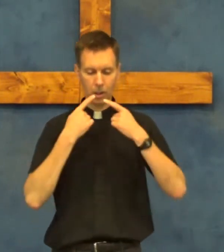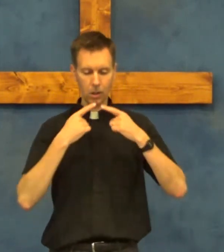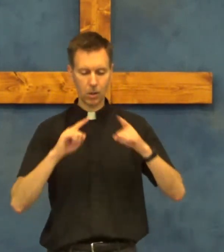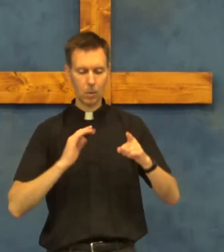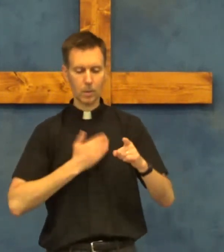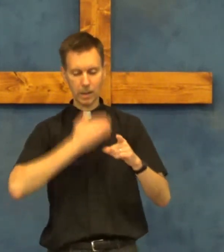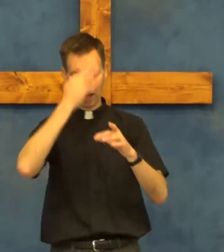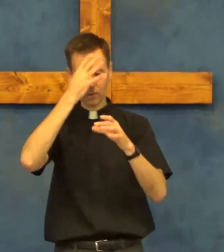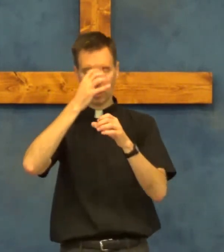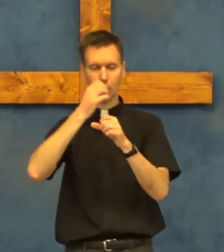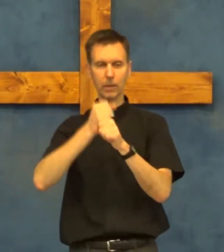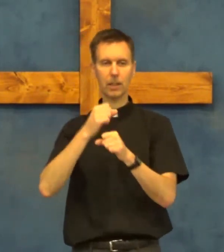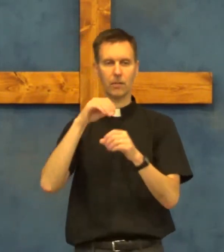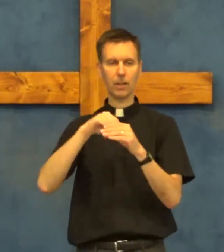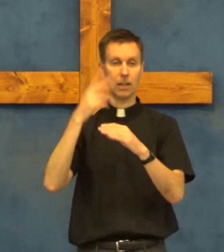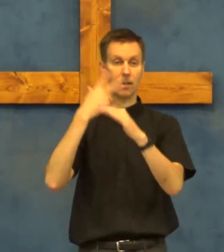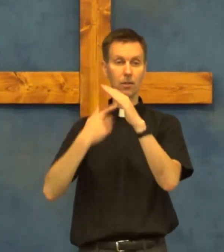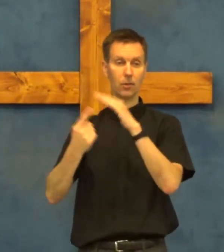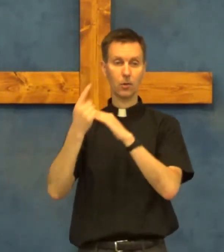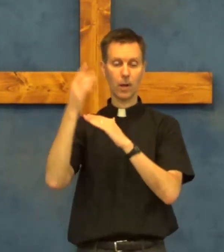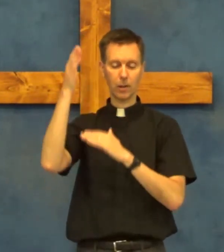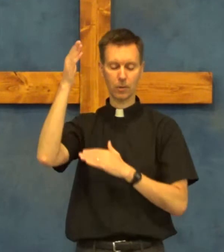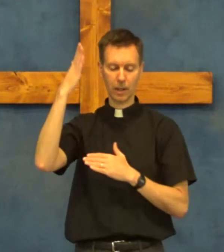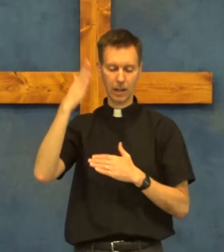We announce our belief in the Triune God